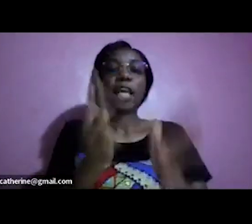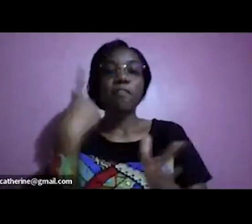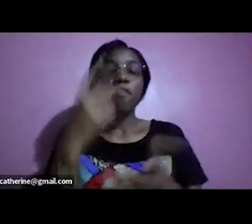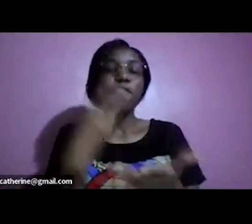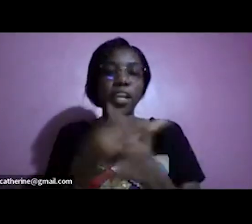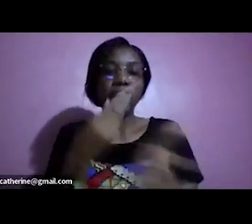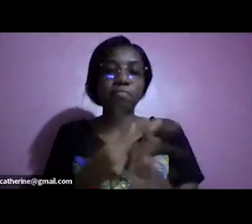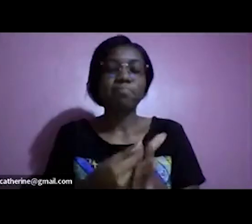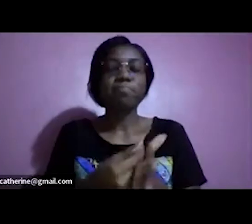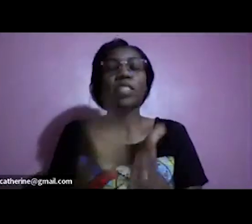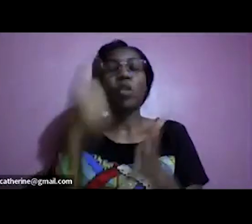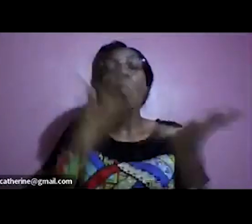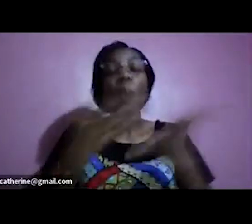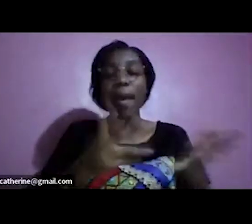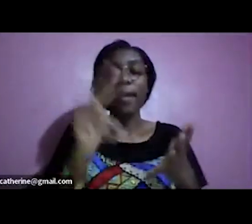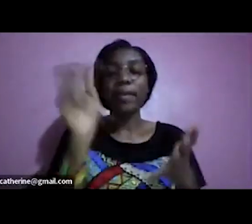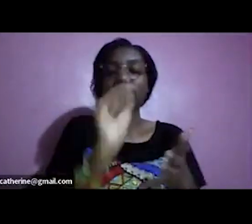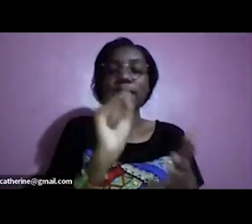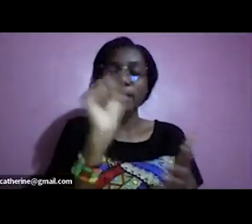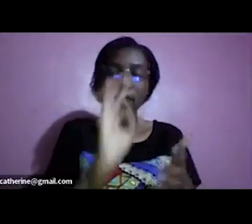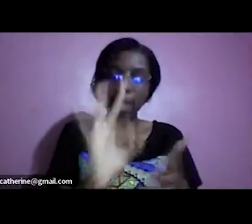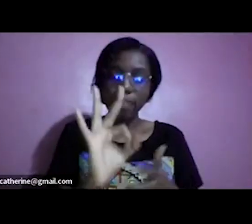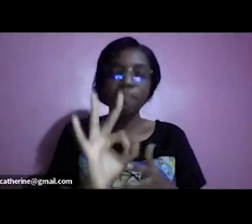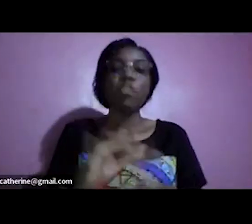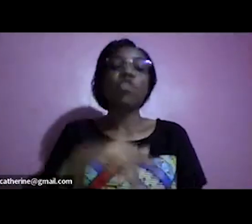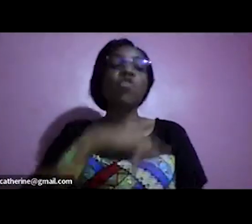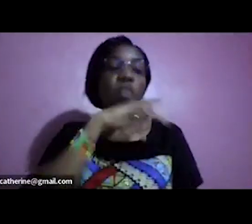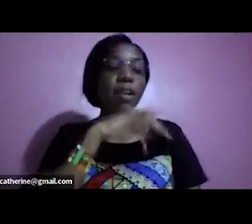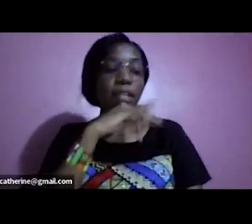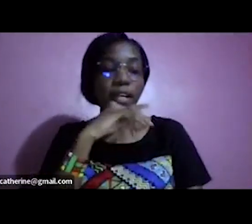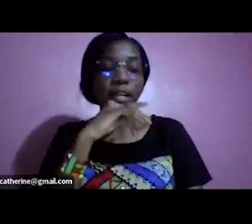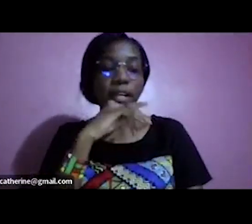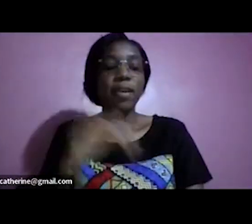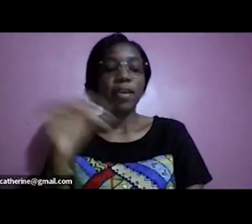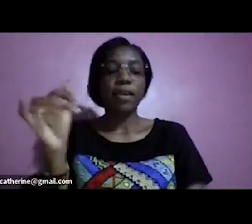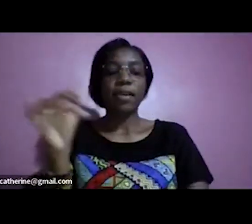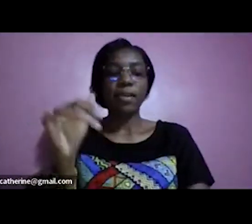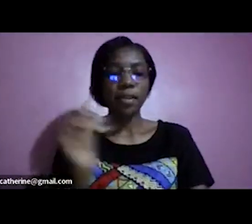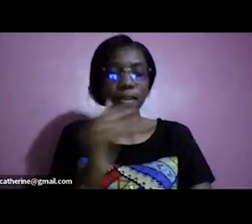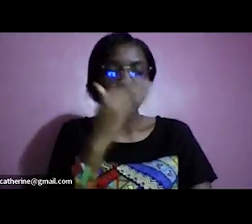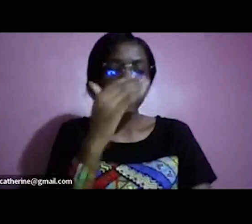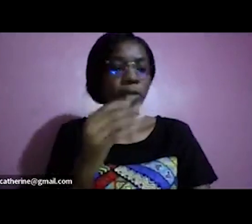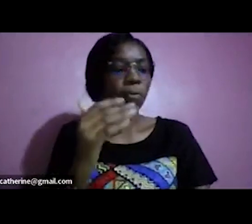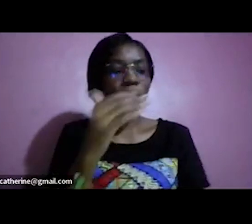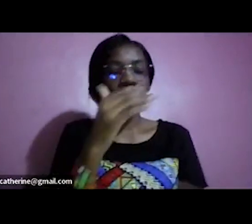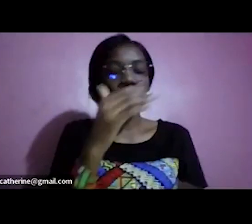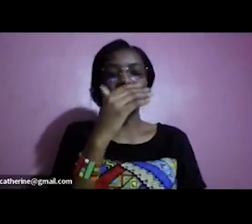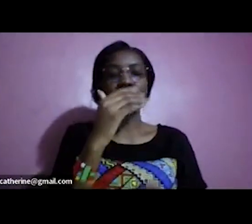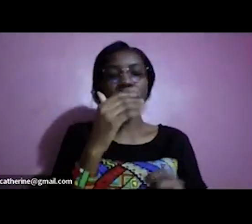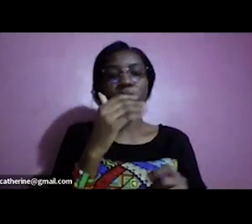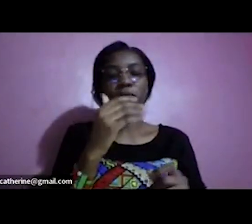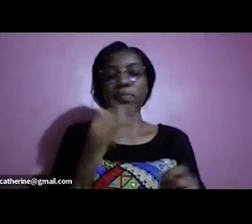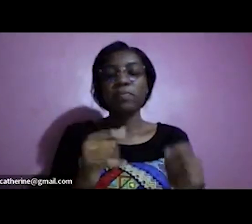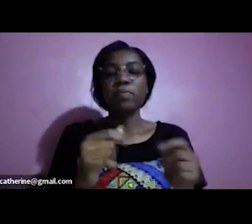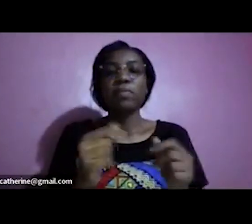nssf uganda and he has amazing amazing stuff for us and i will allow him to introduce himself as well apollo please take it away